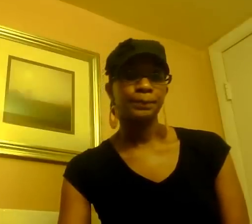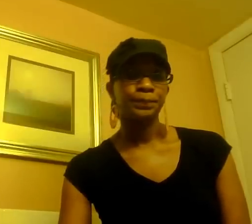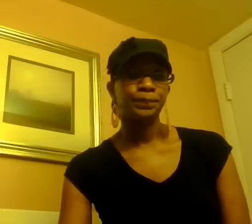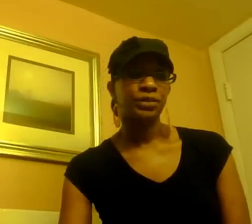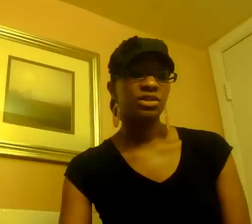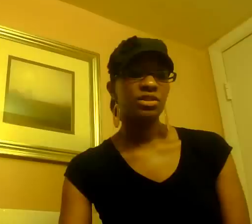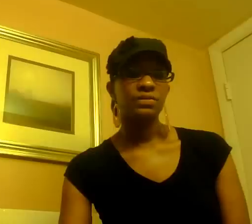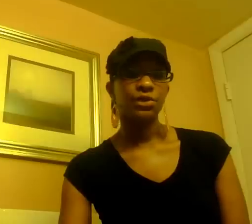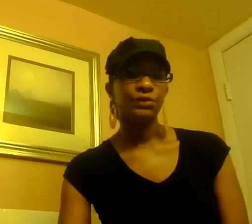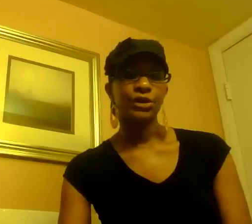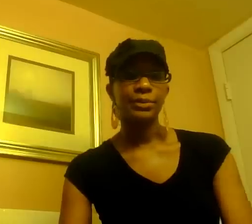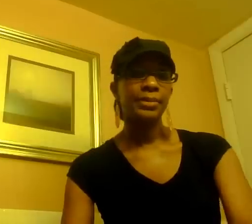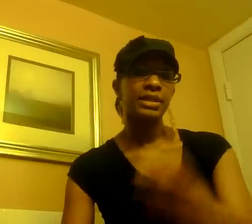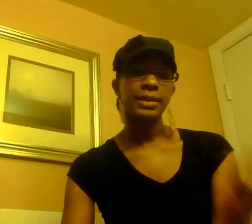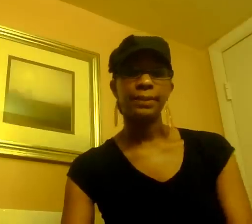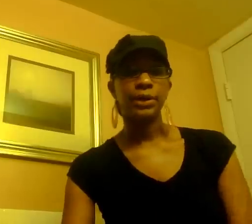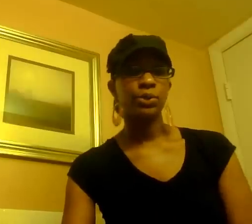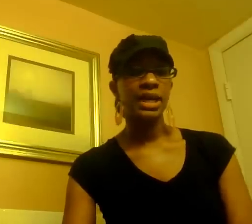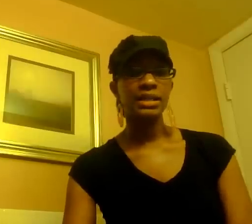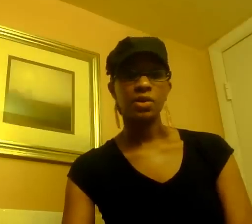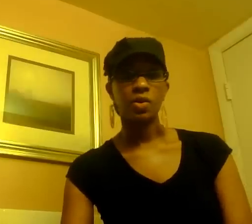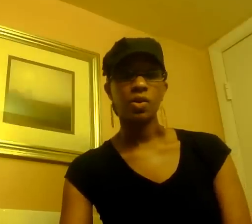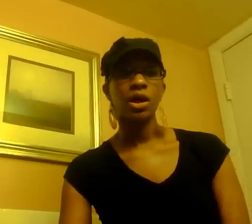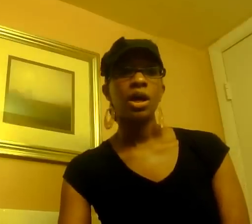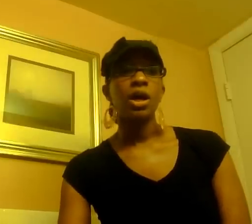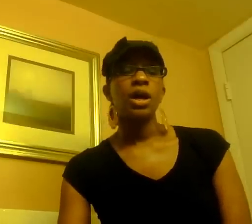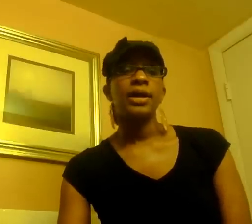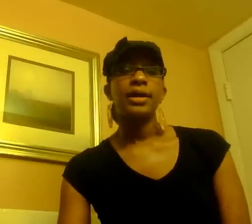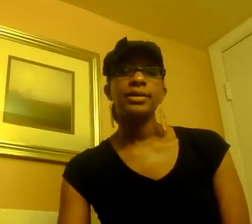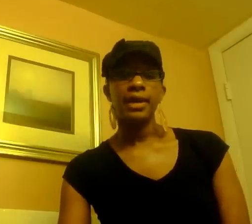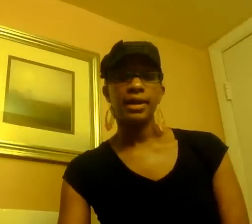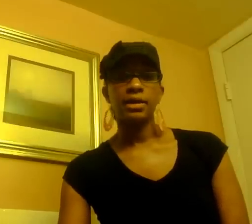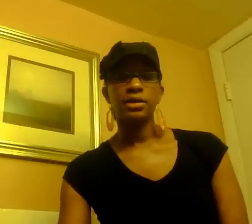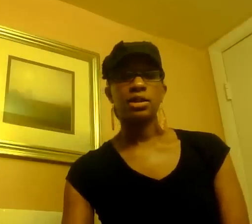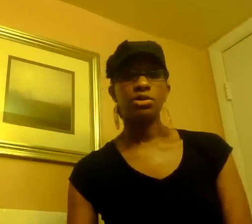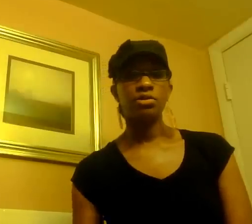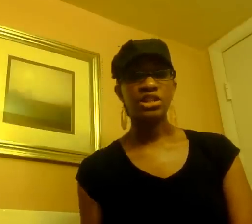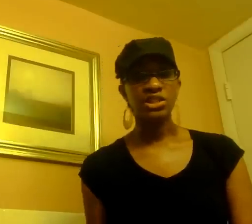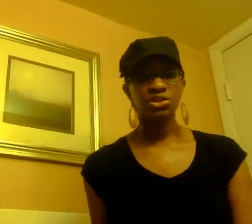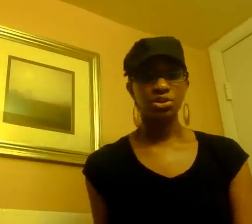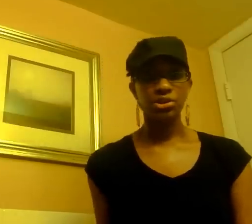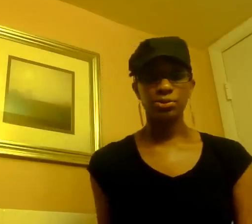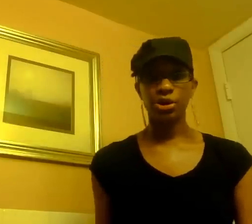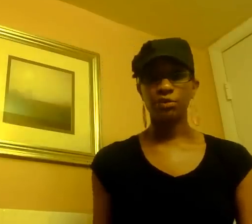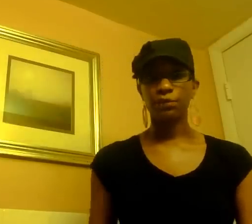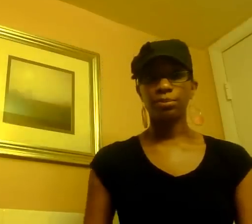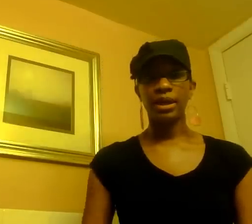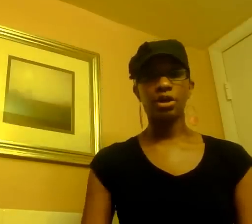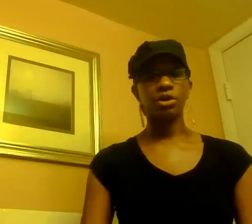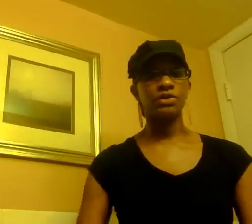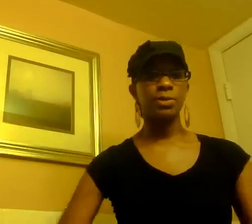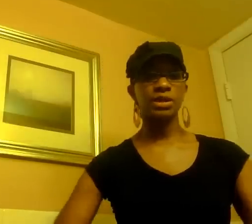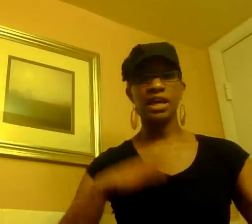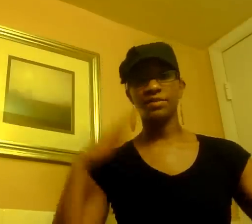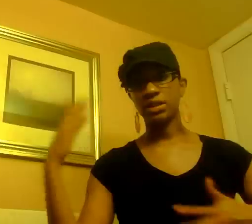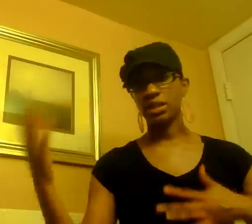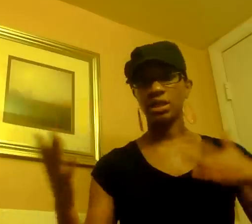it's just very very mid-tempo nice song and yeah so congratulations to chris brown from like all the response i've seen